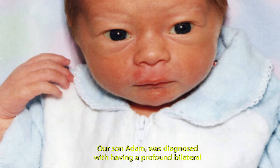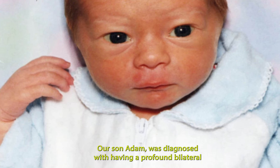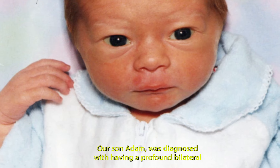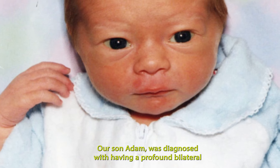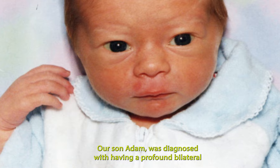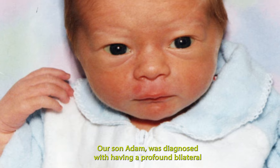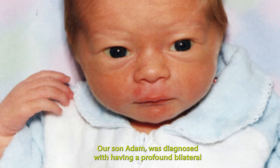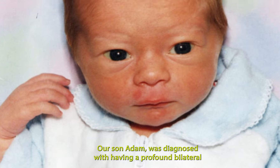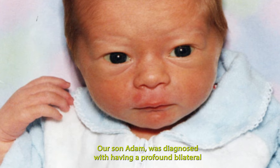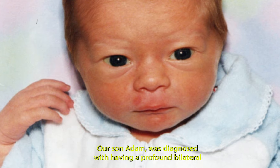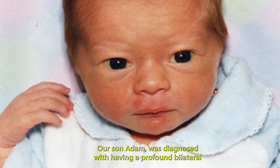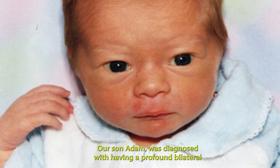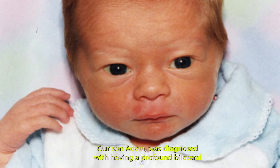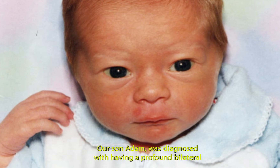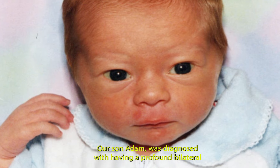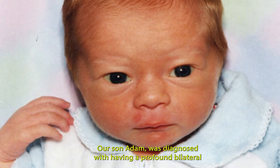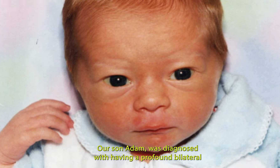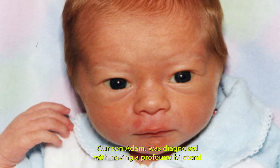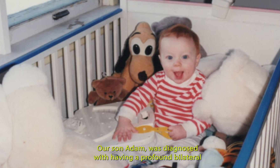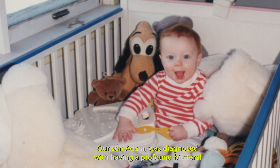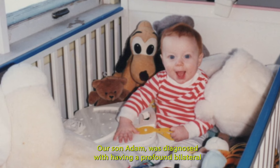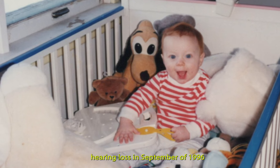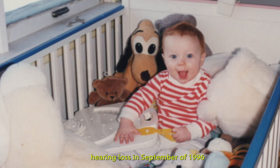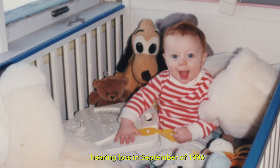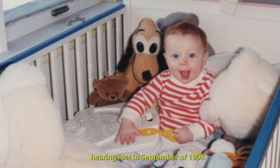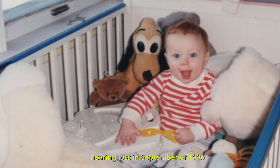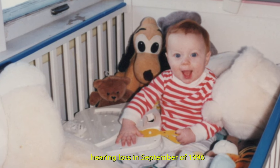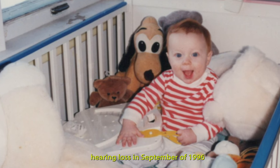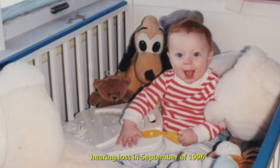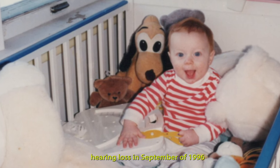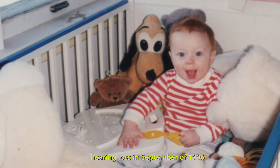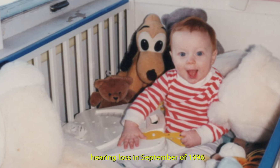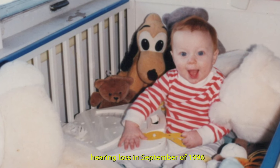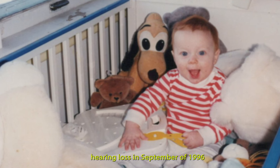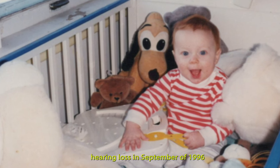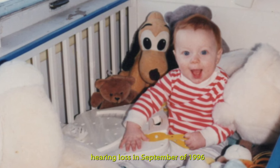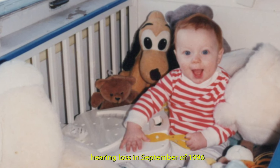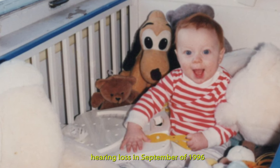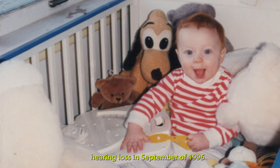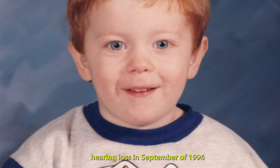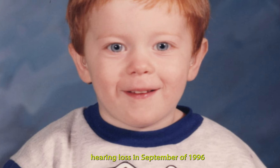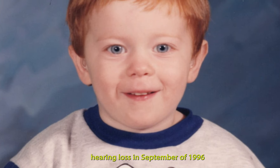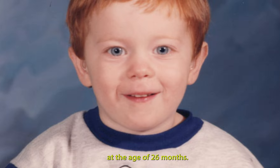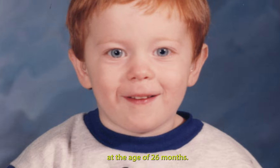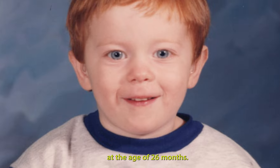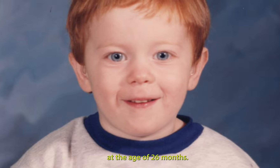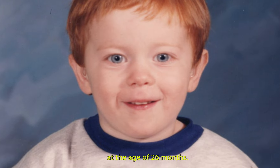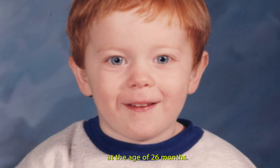Adam was diagnosed with having a profound bilateral hearing loss in September of 1996 at the age of